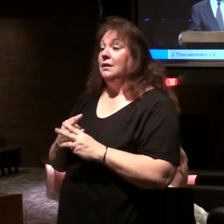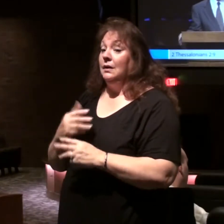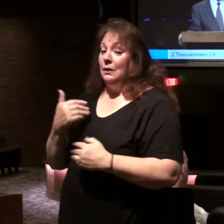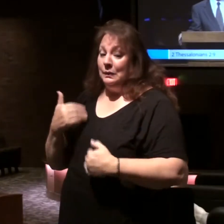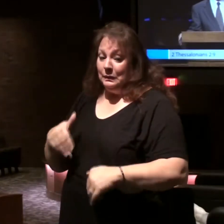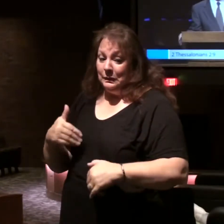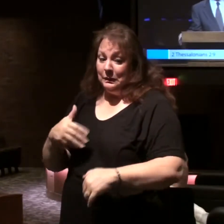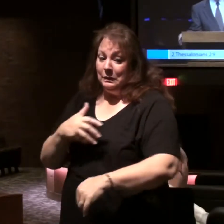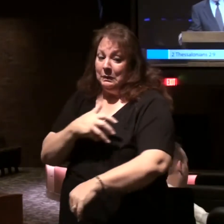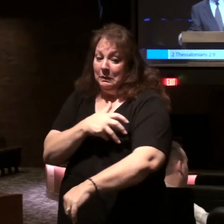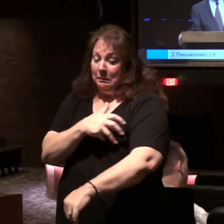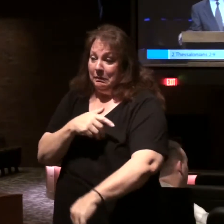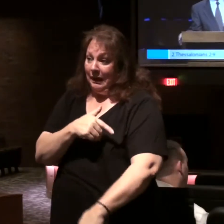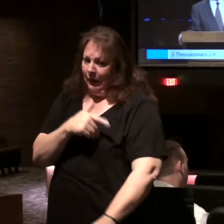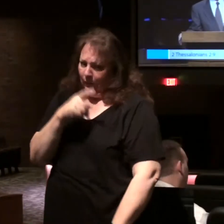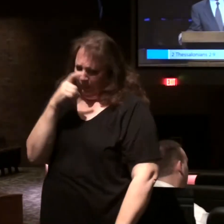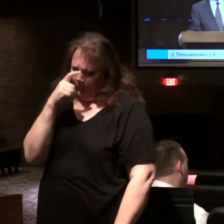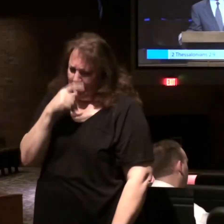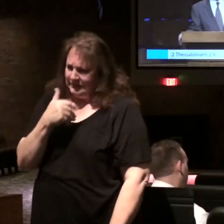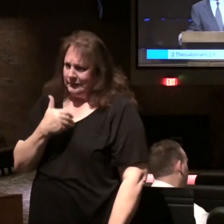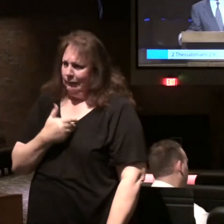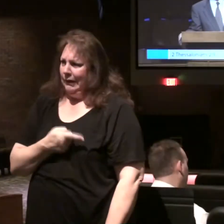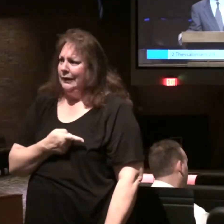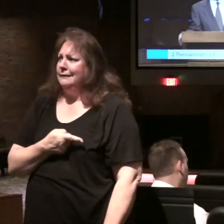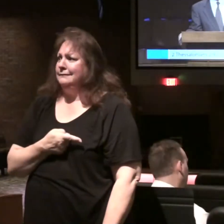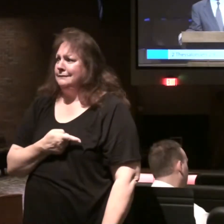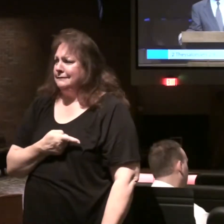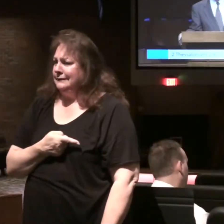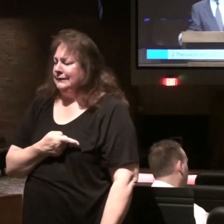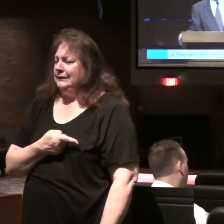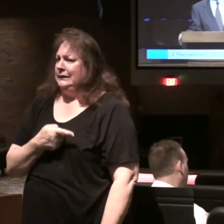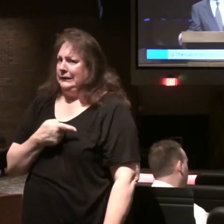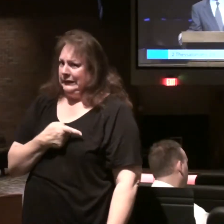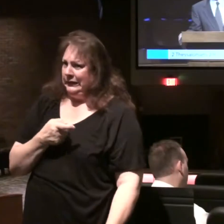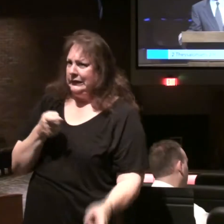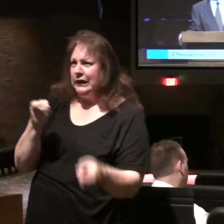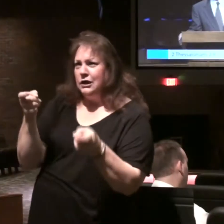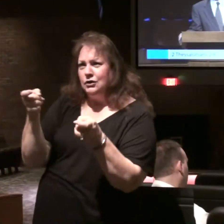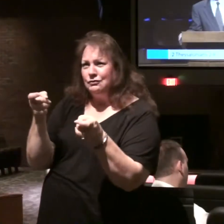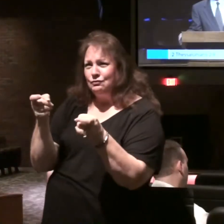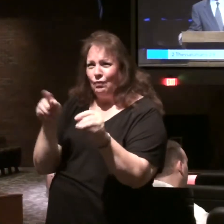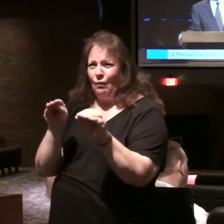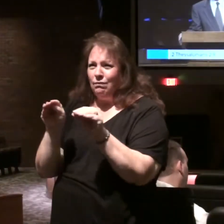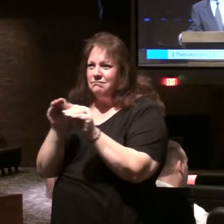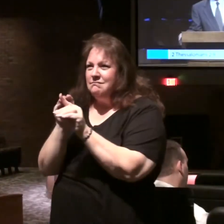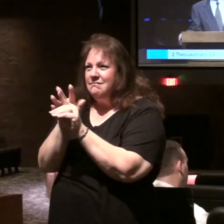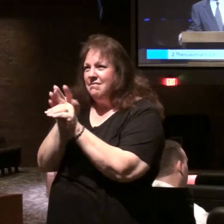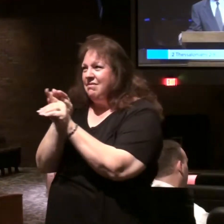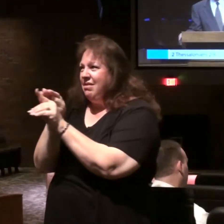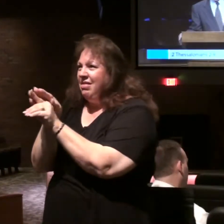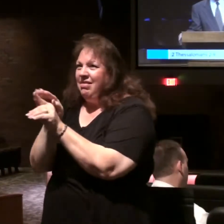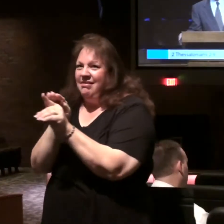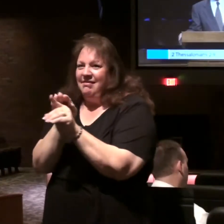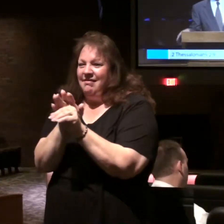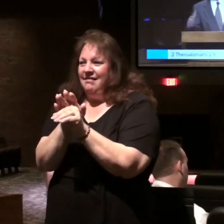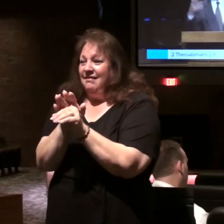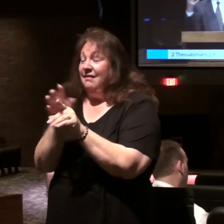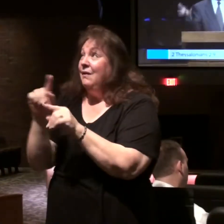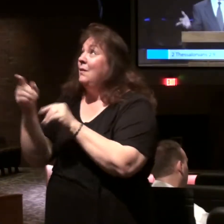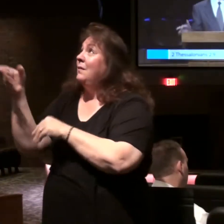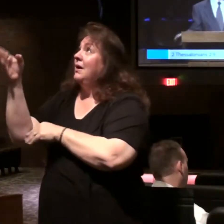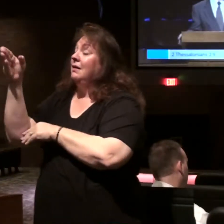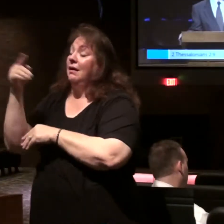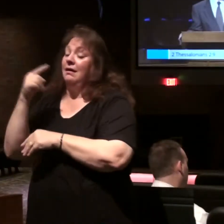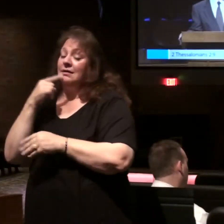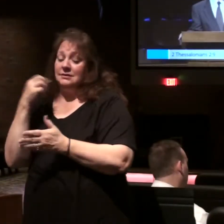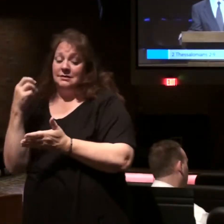power and wisdom to control and move when God gave his